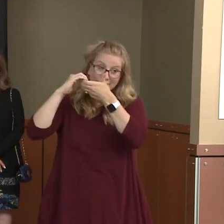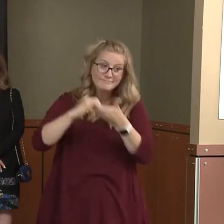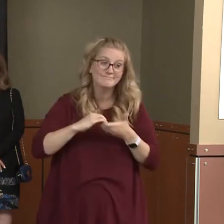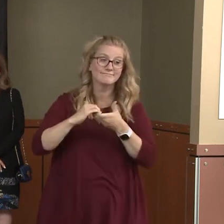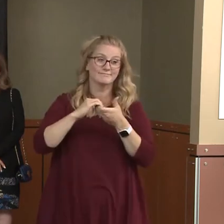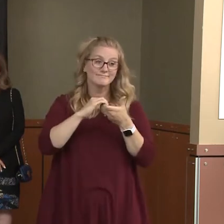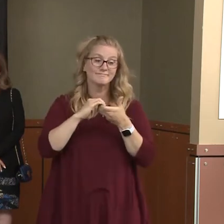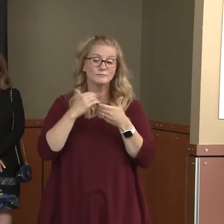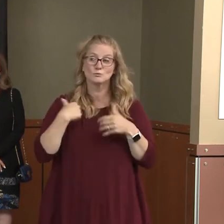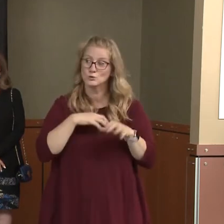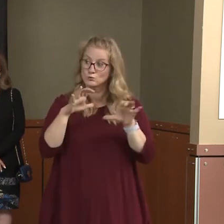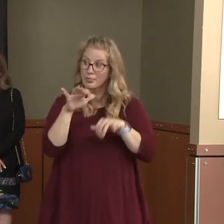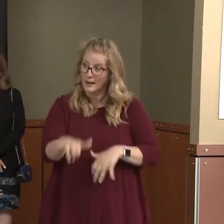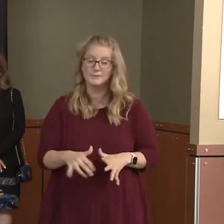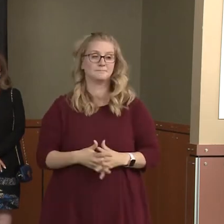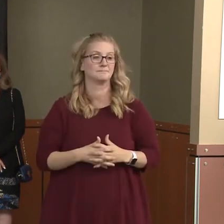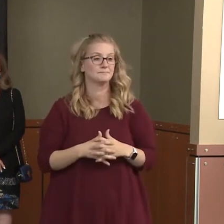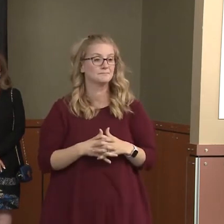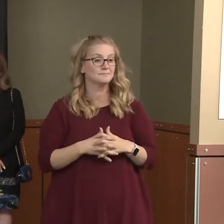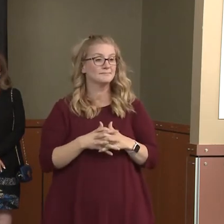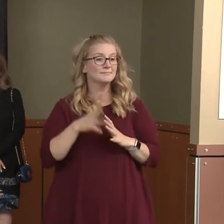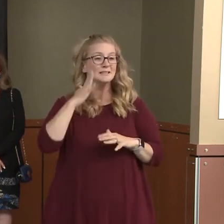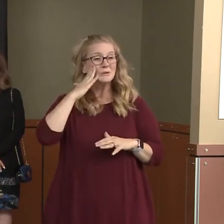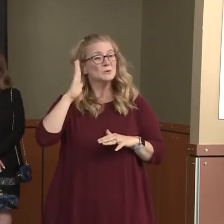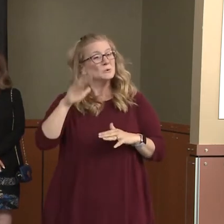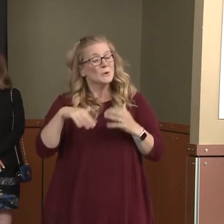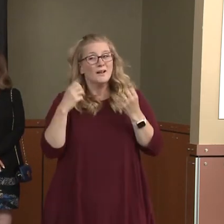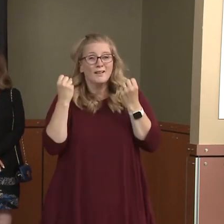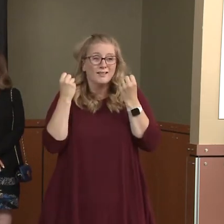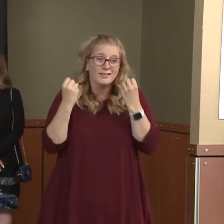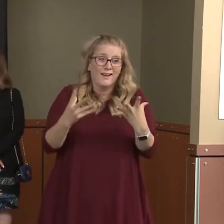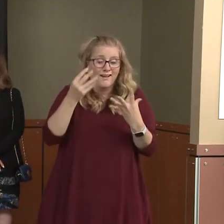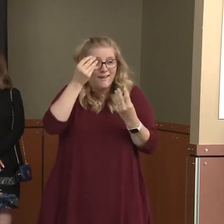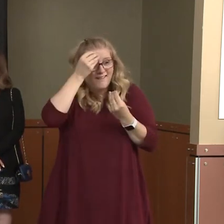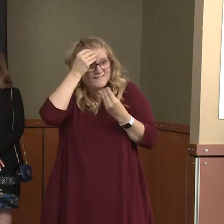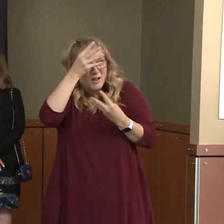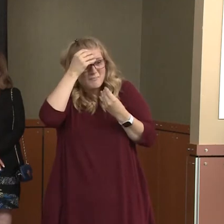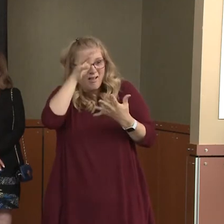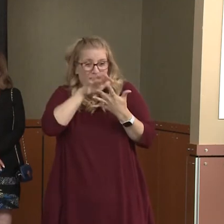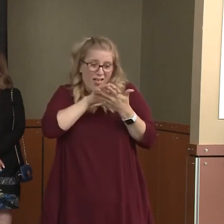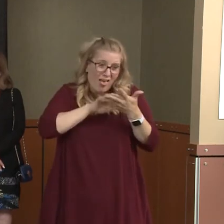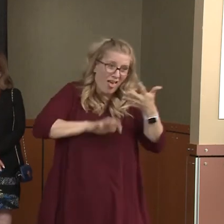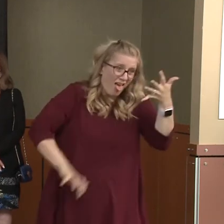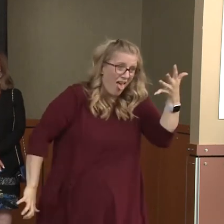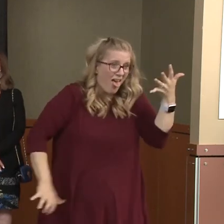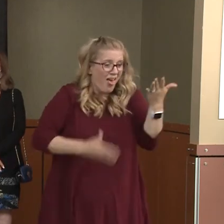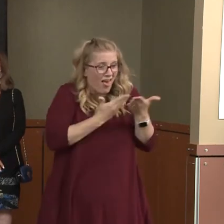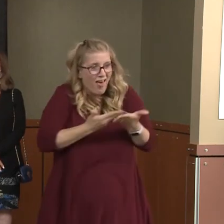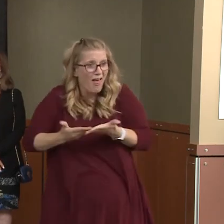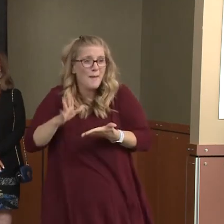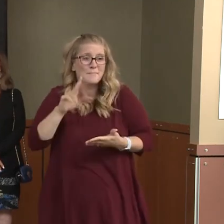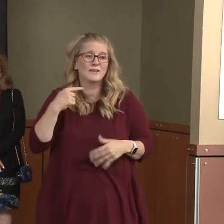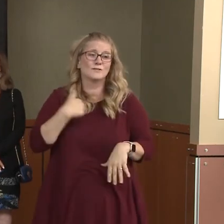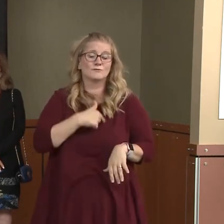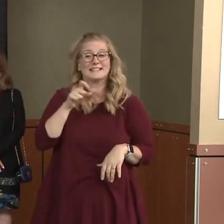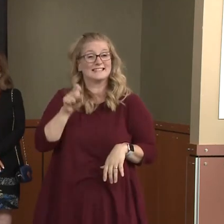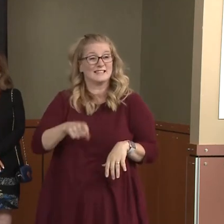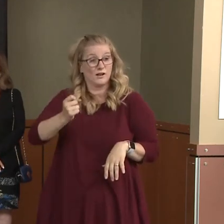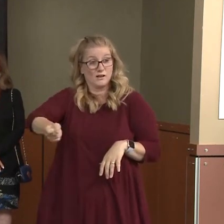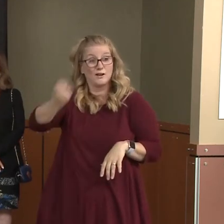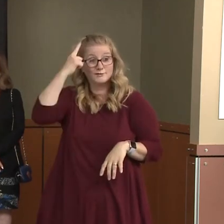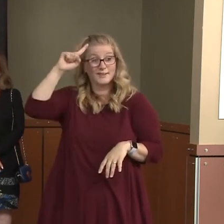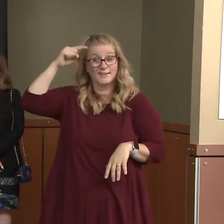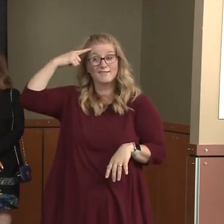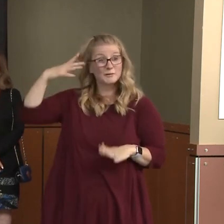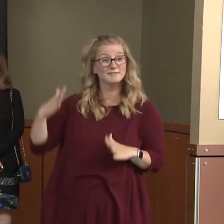You know, there's a lot of information and facts running around. But I think we all have to understand that the governor has been given broad